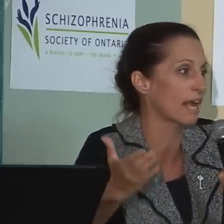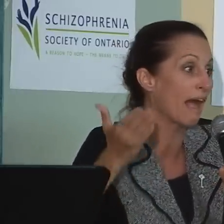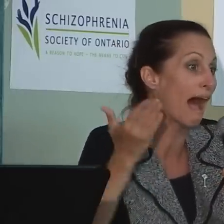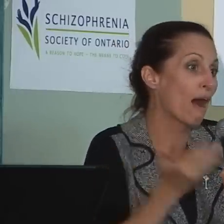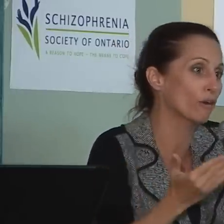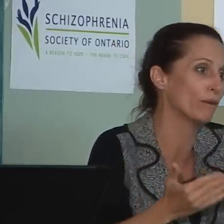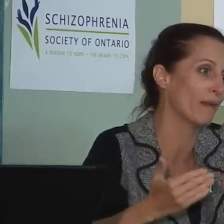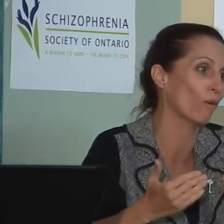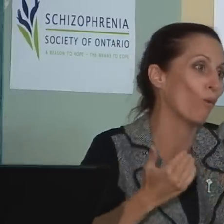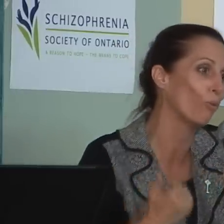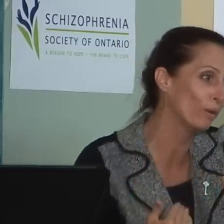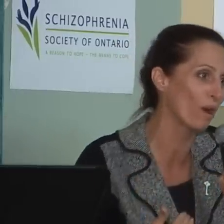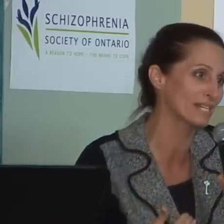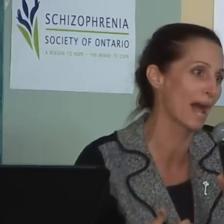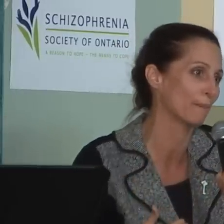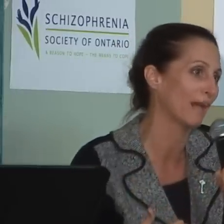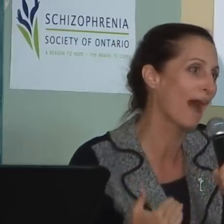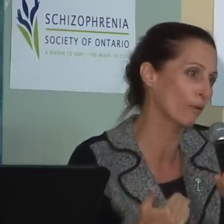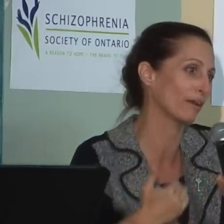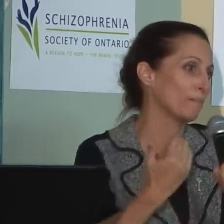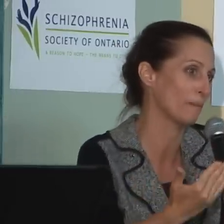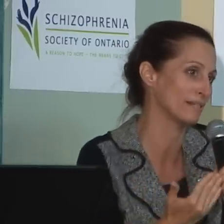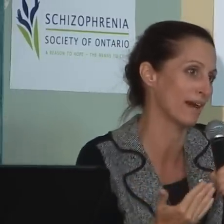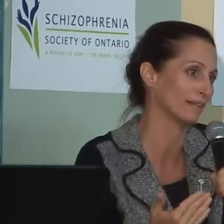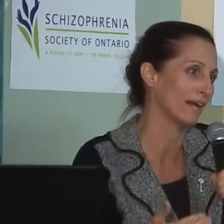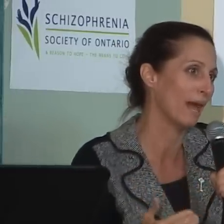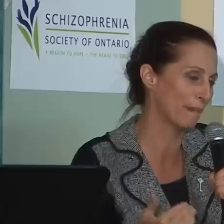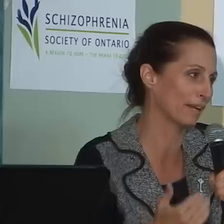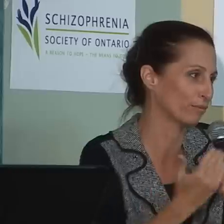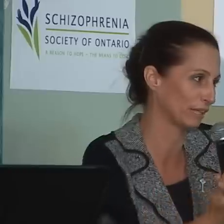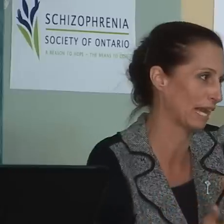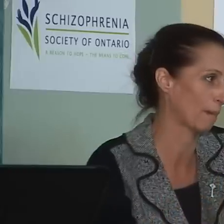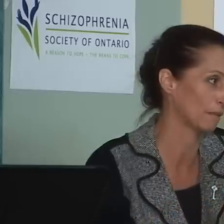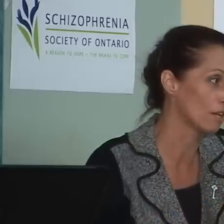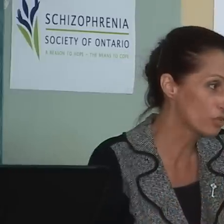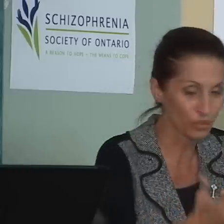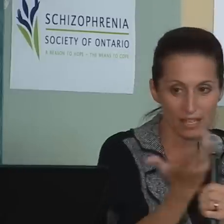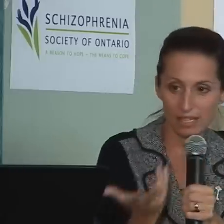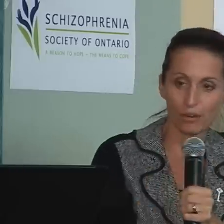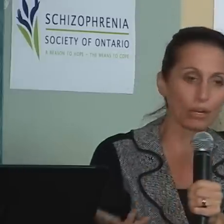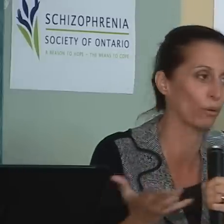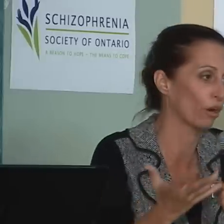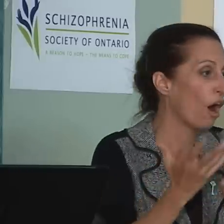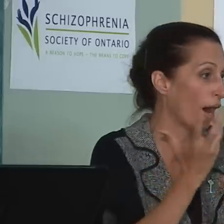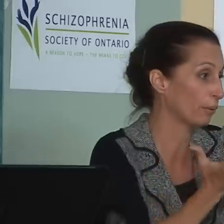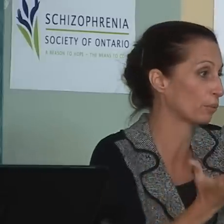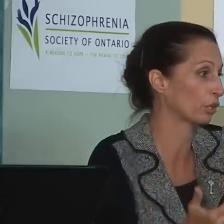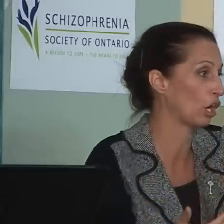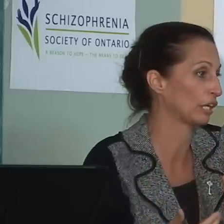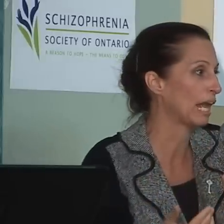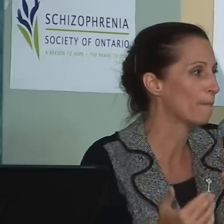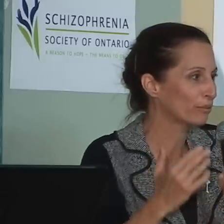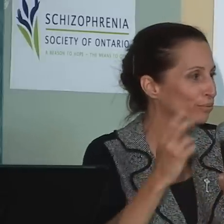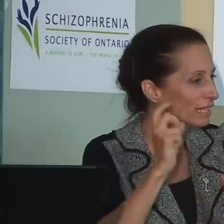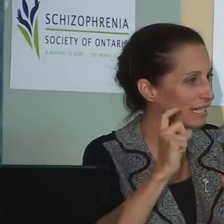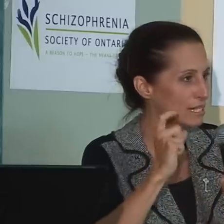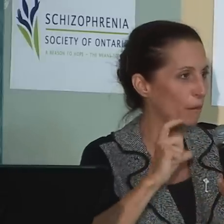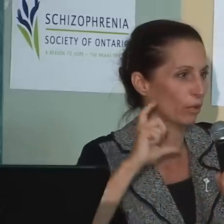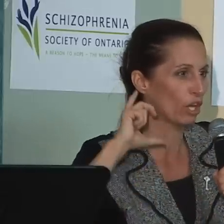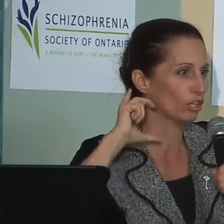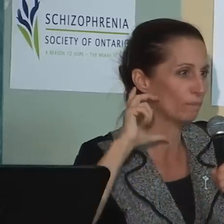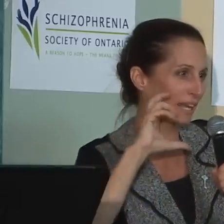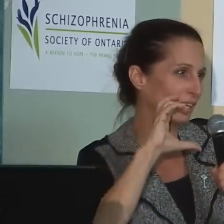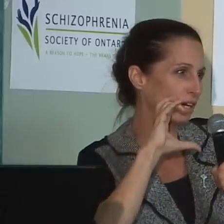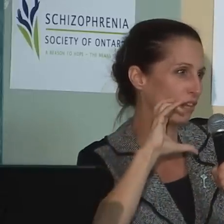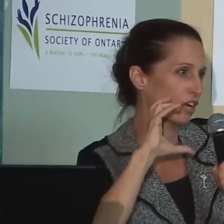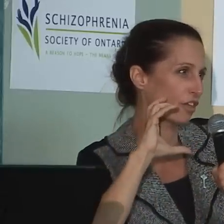a little and say, how can we make what we want to happen? How can we implement that and make it really happen? So that's an area where I would work on. But really it's